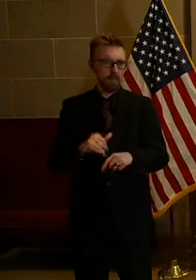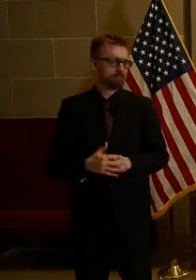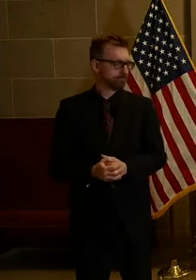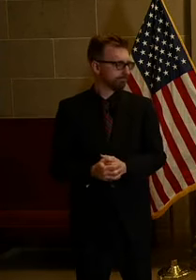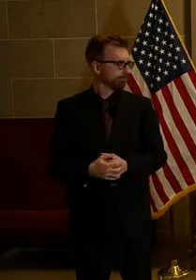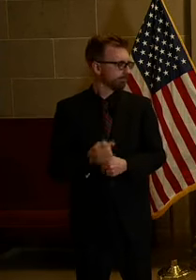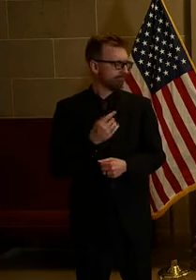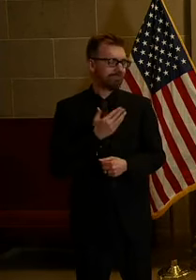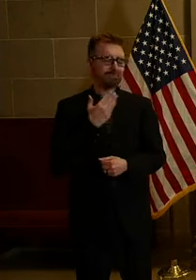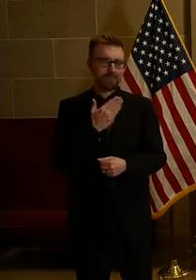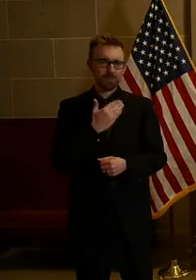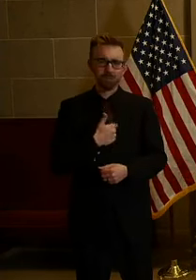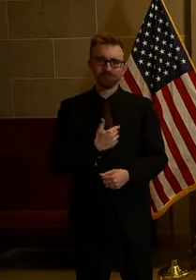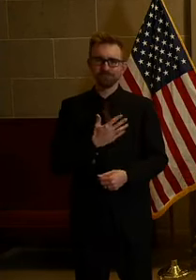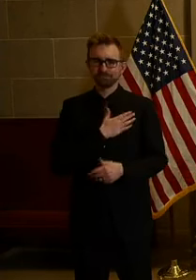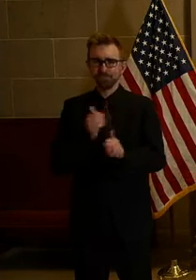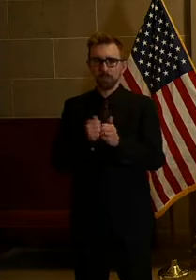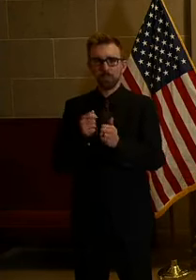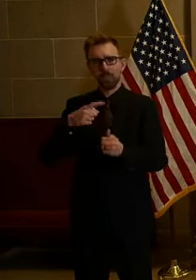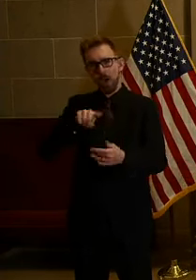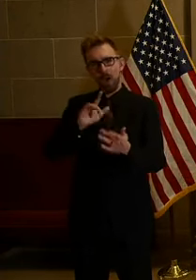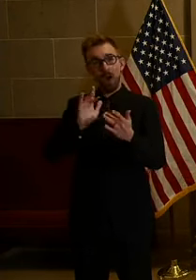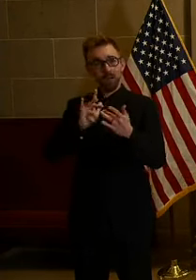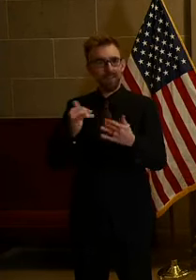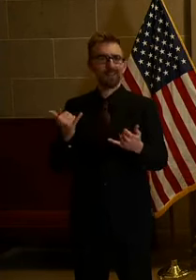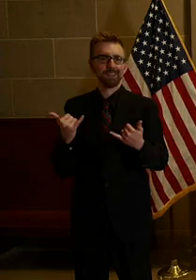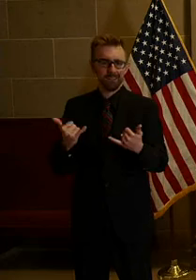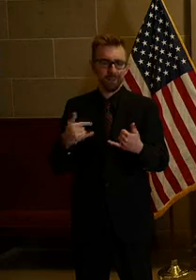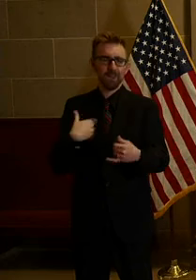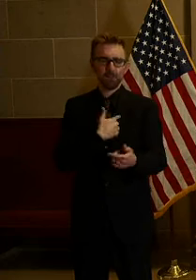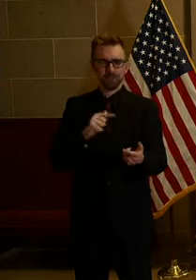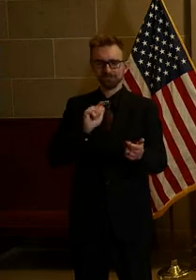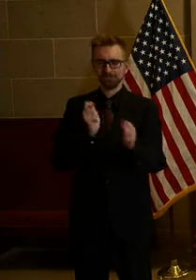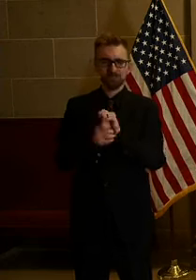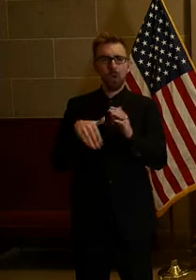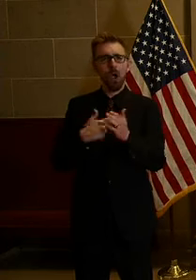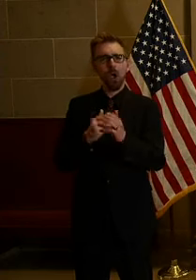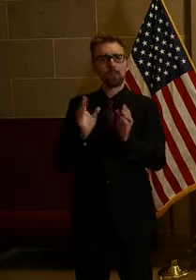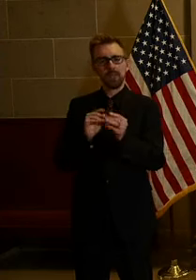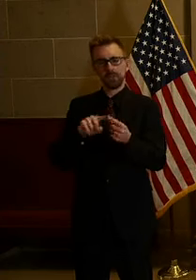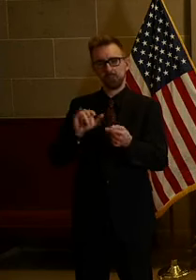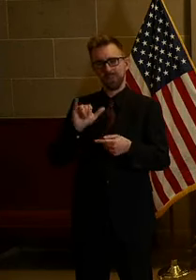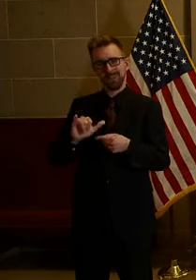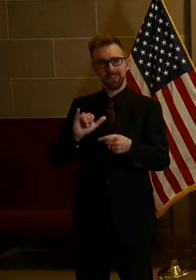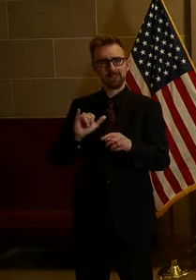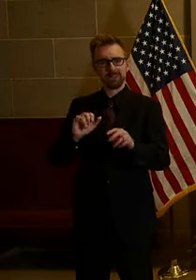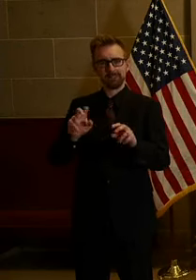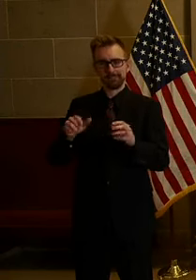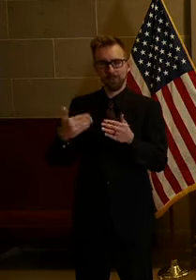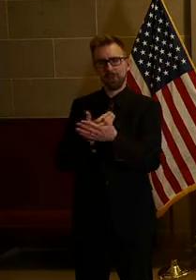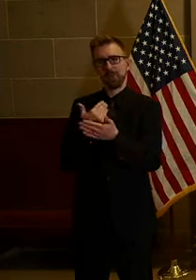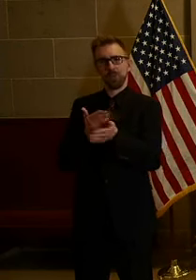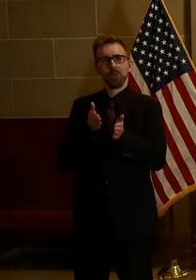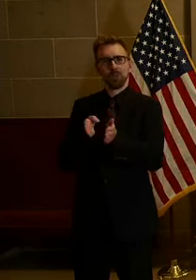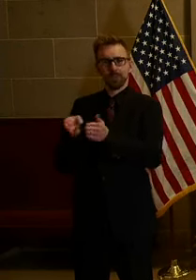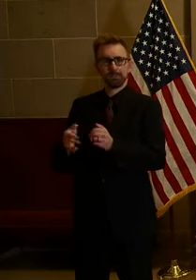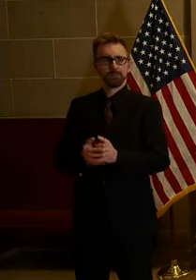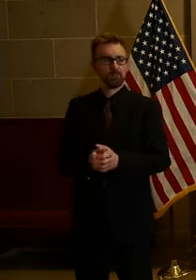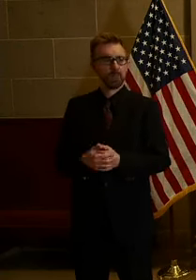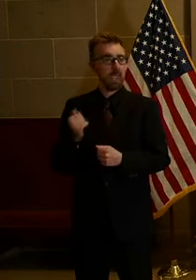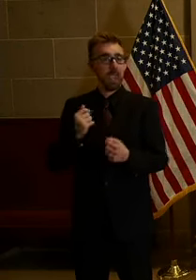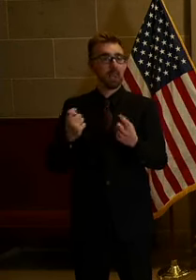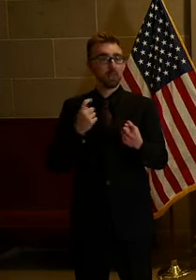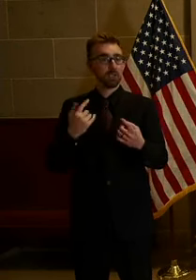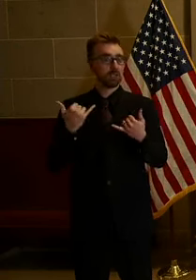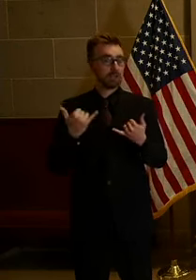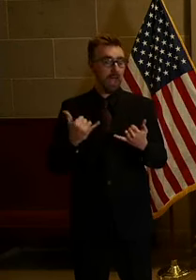Thank you. It's a pleasure to be with everyone virtually today as we're converting all of our meetings to these experiences. I welcome any questions you have for me